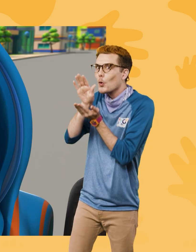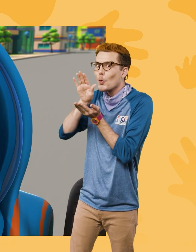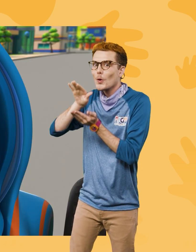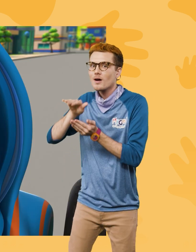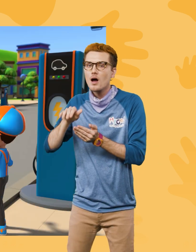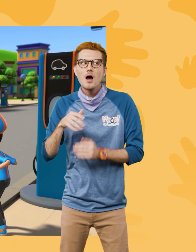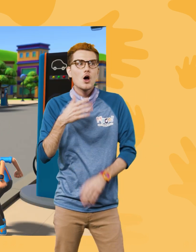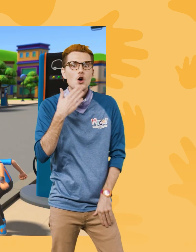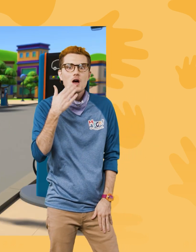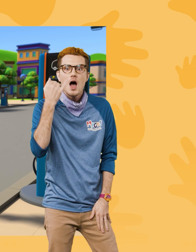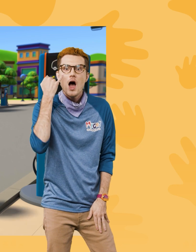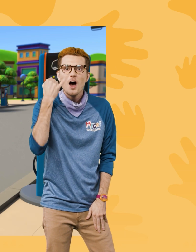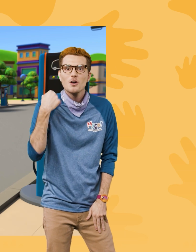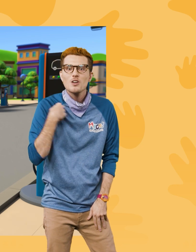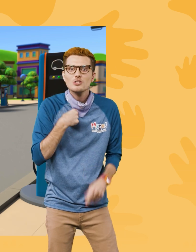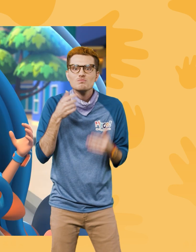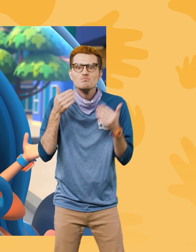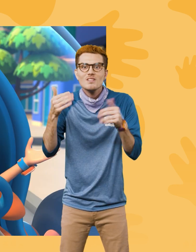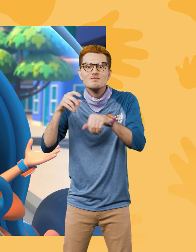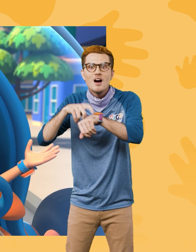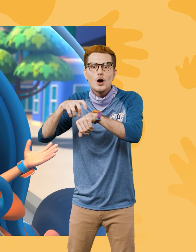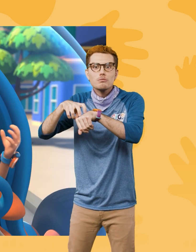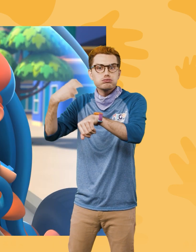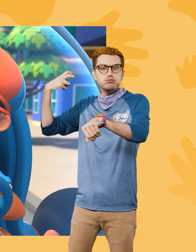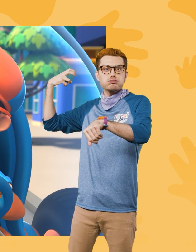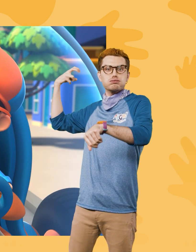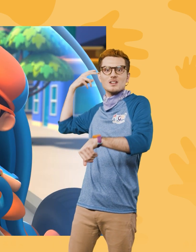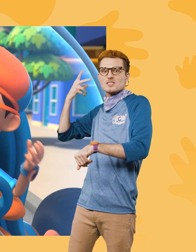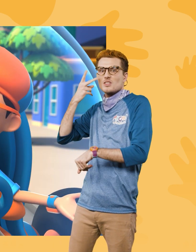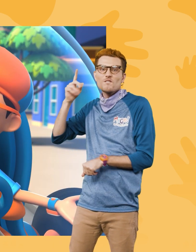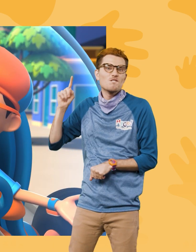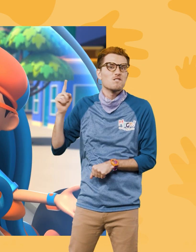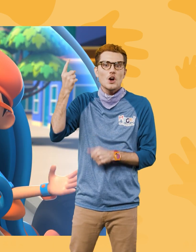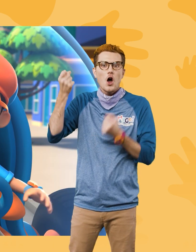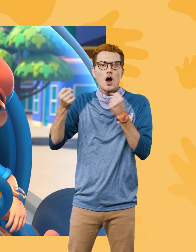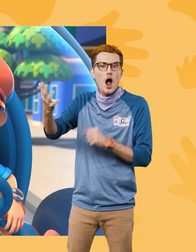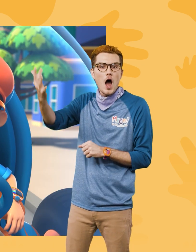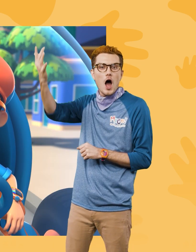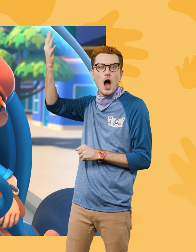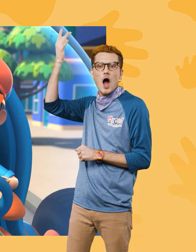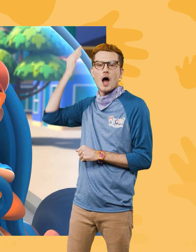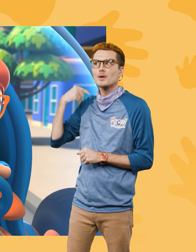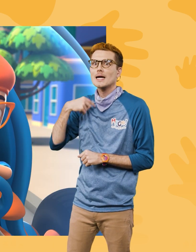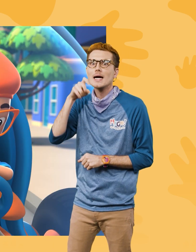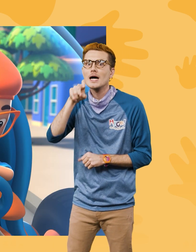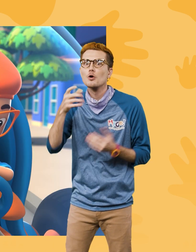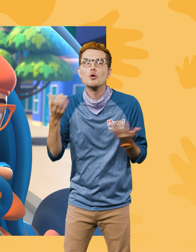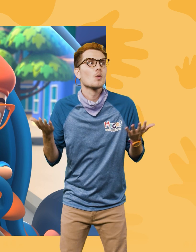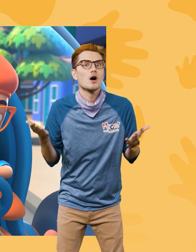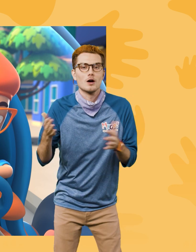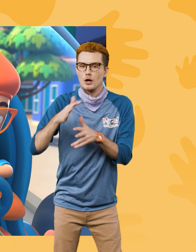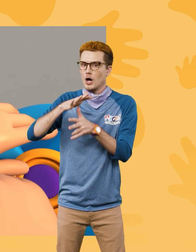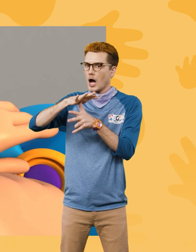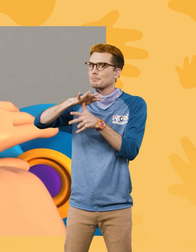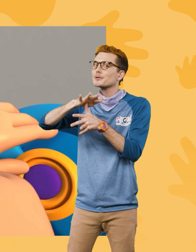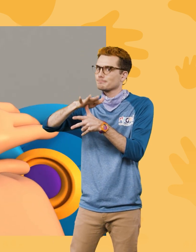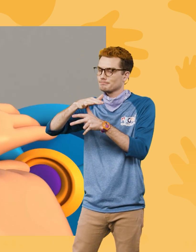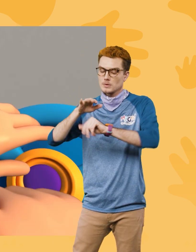Good idea! We can go way back in time to see one of the first cars! I'm gonna need helicopter